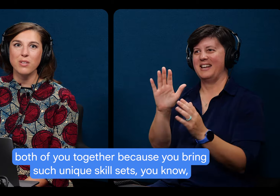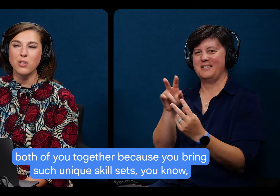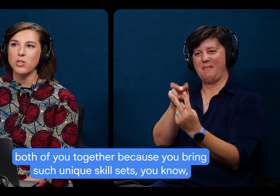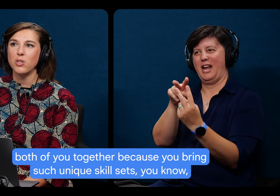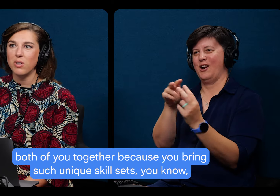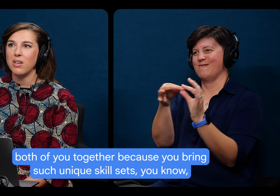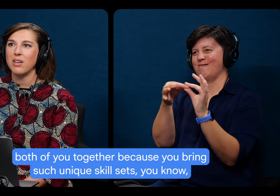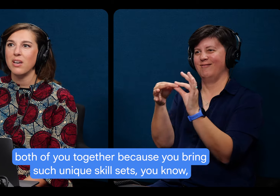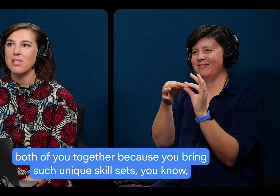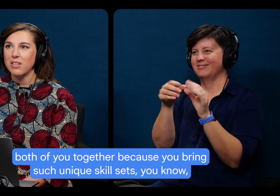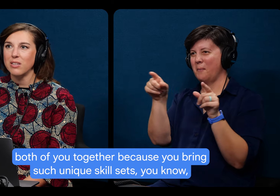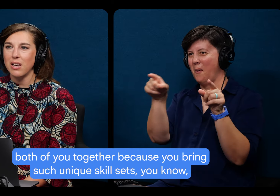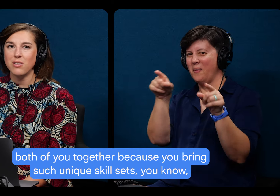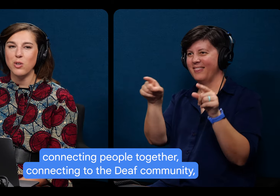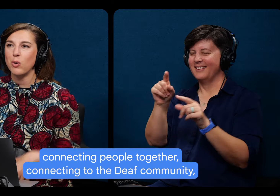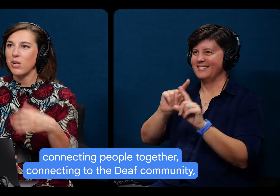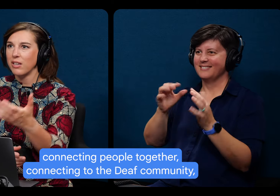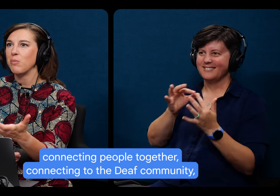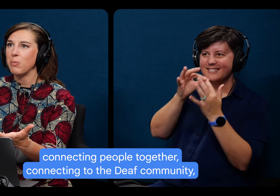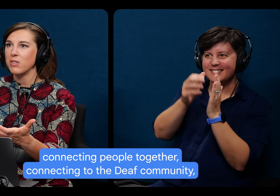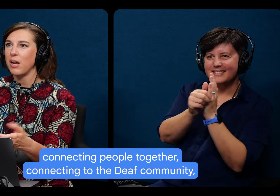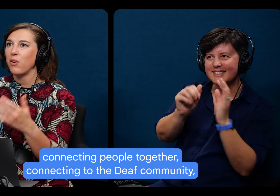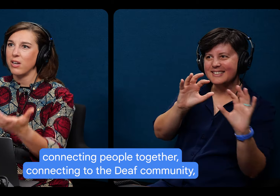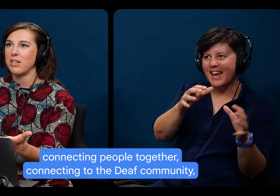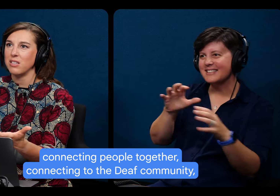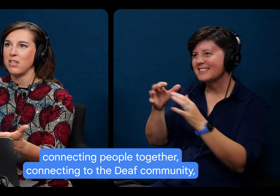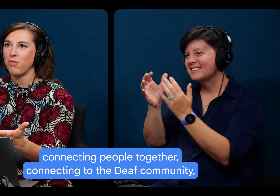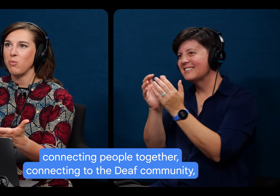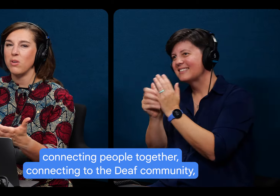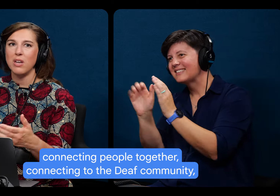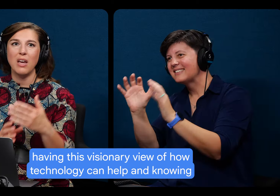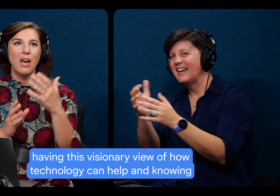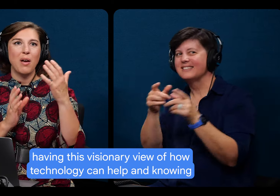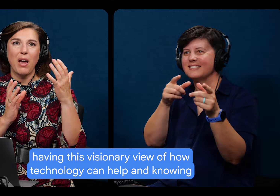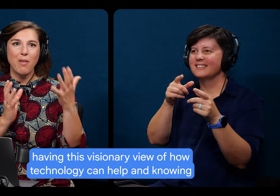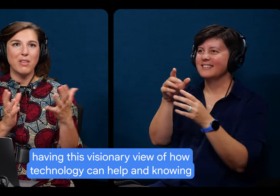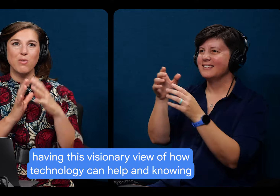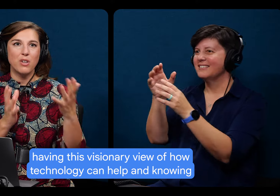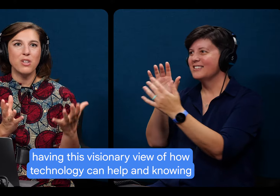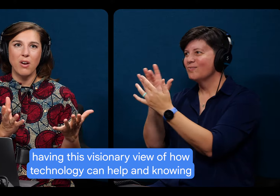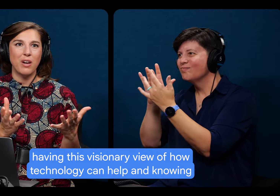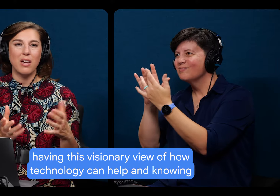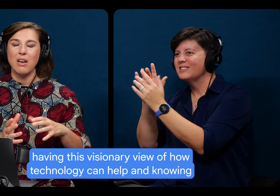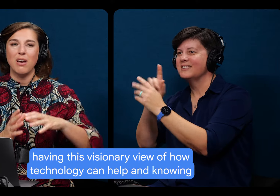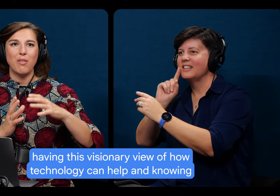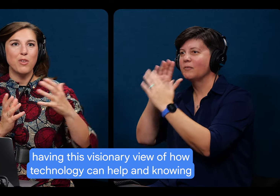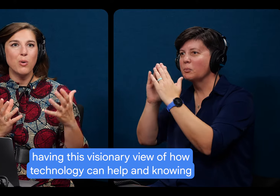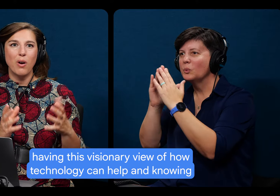bring such unique skill sets, you know, connecting people together, connecting to the deaf community, having this visionary